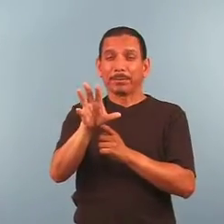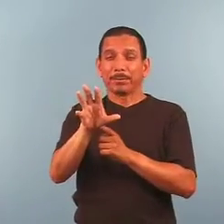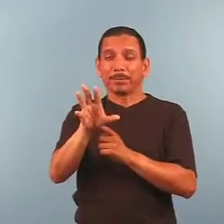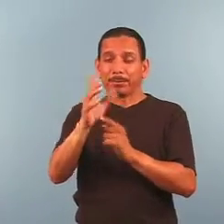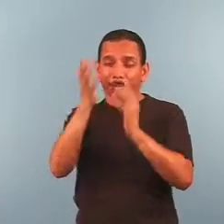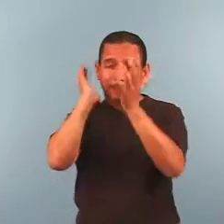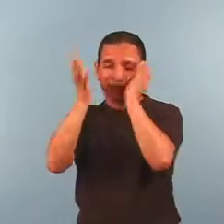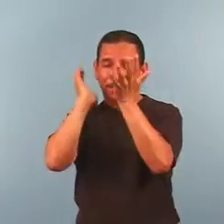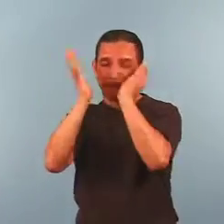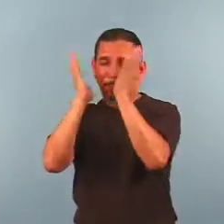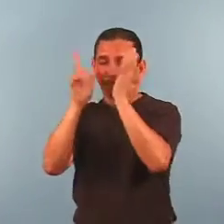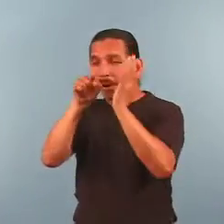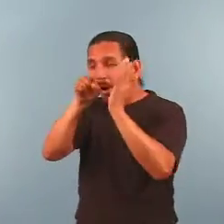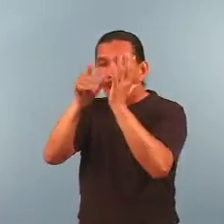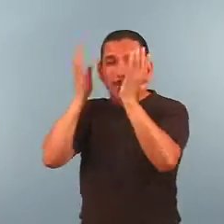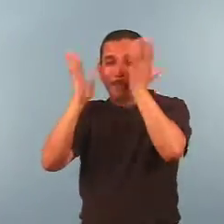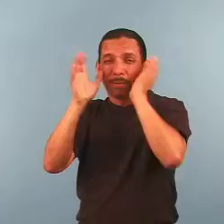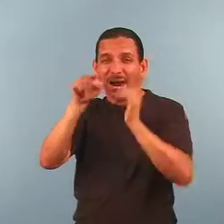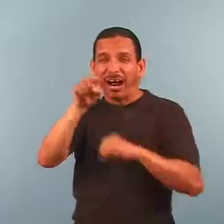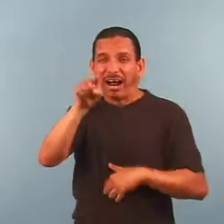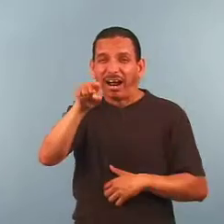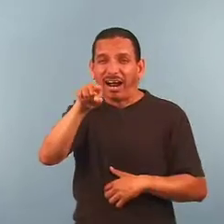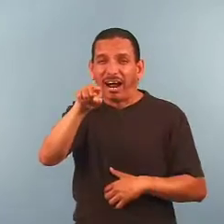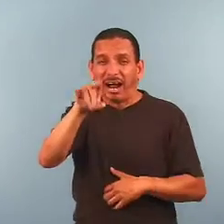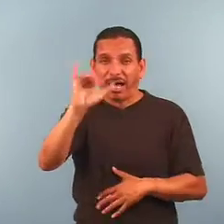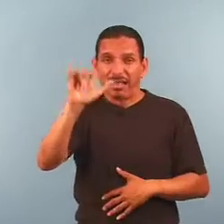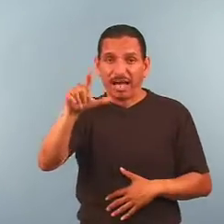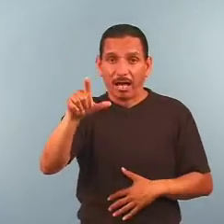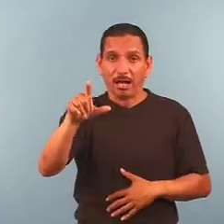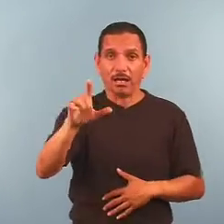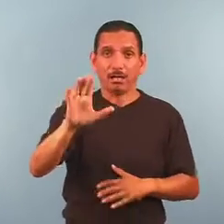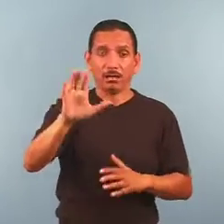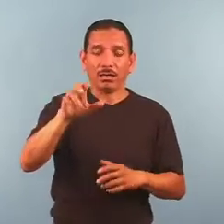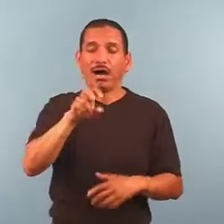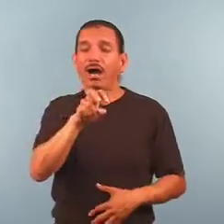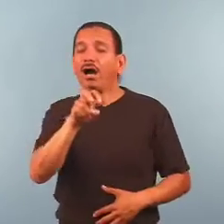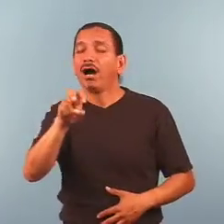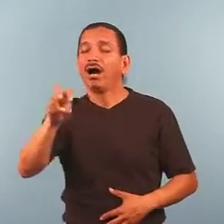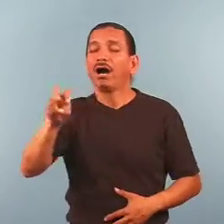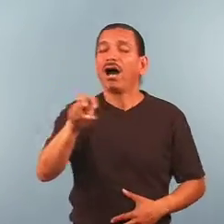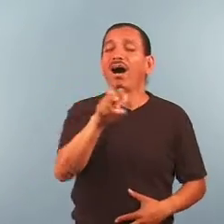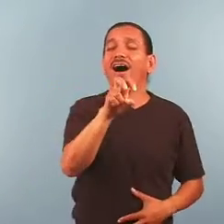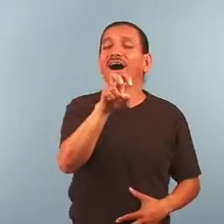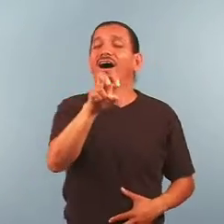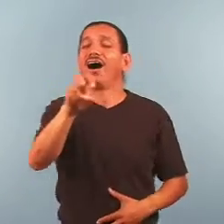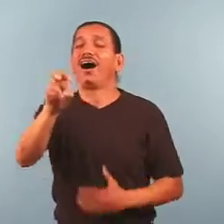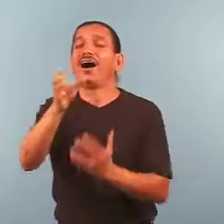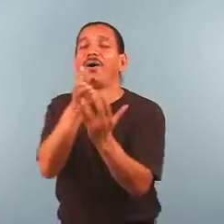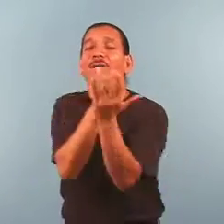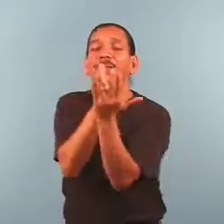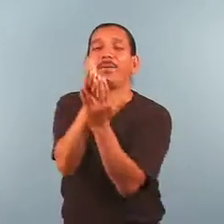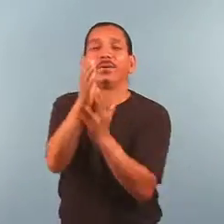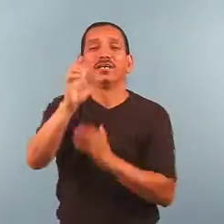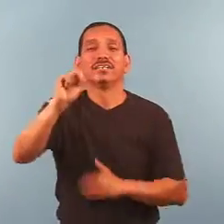galaxies Because light takes time to travel through space